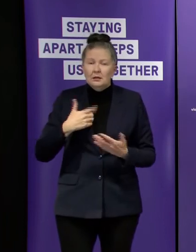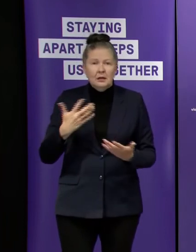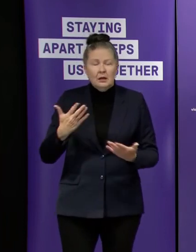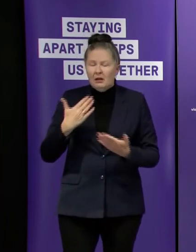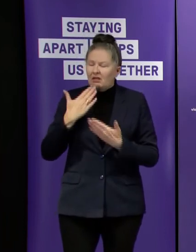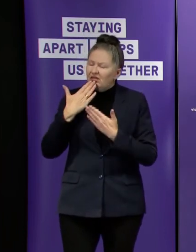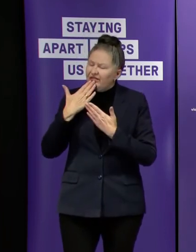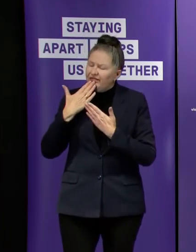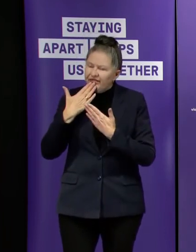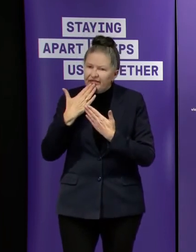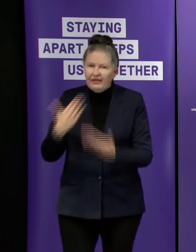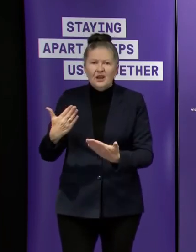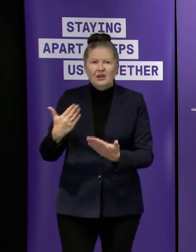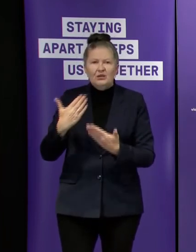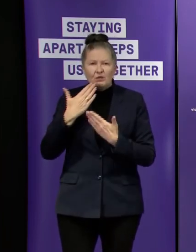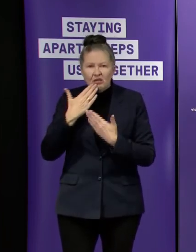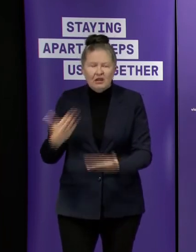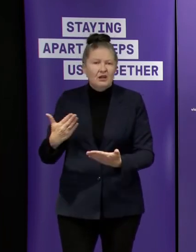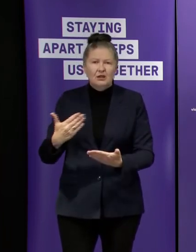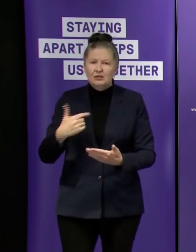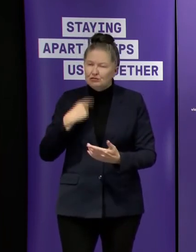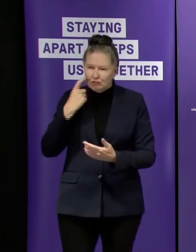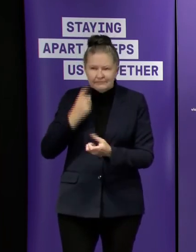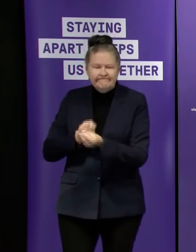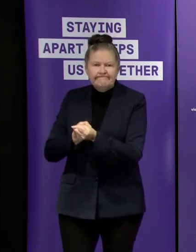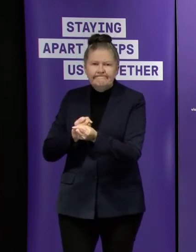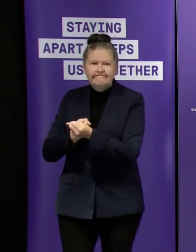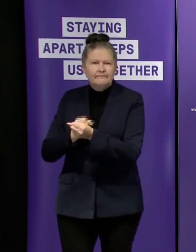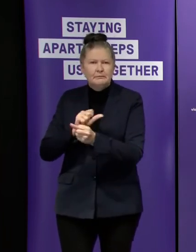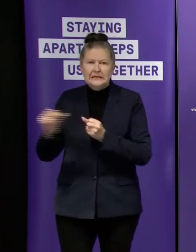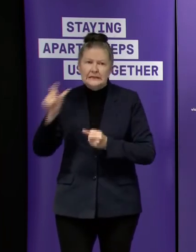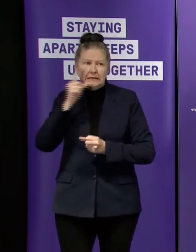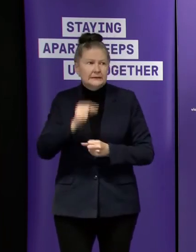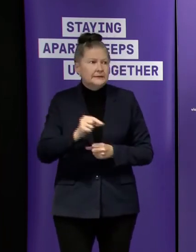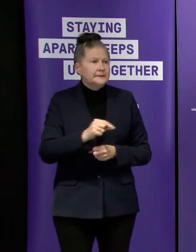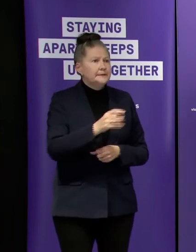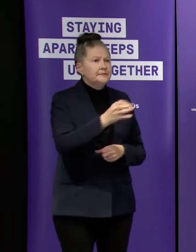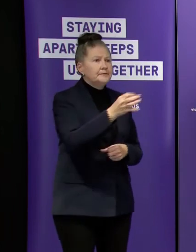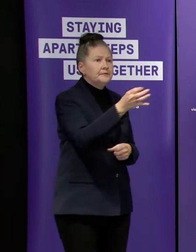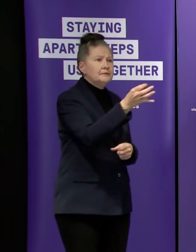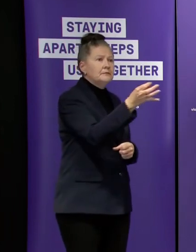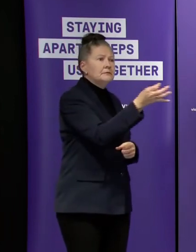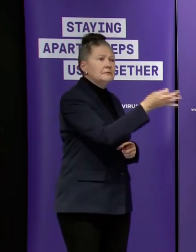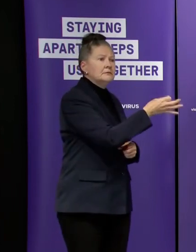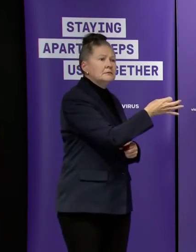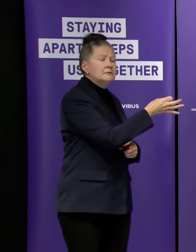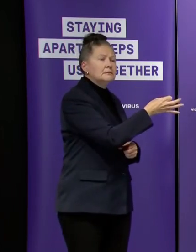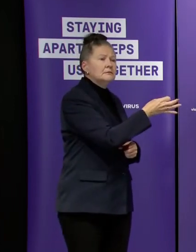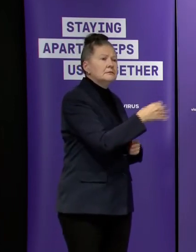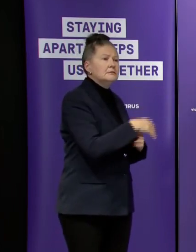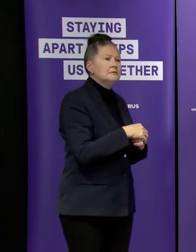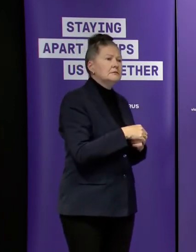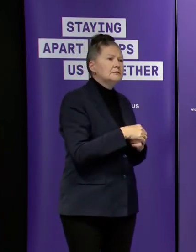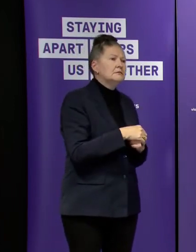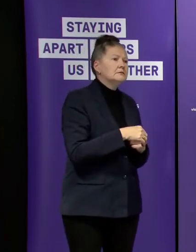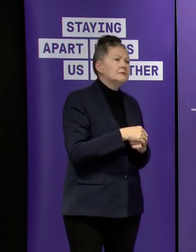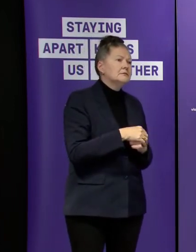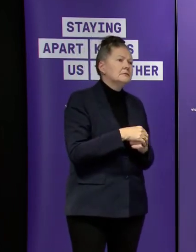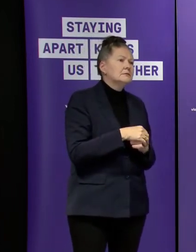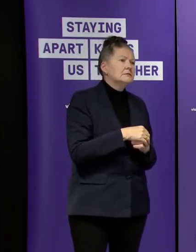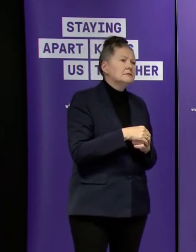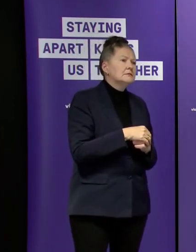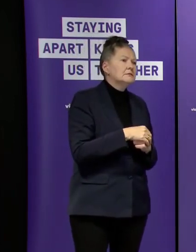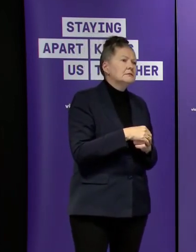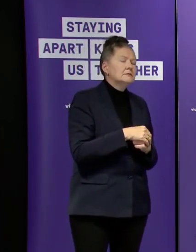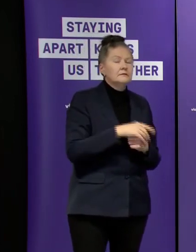why we're working to support them as hard as we possibly possibly can back to frankston premier um do you know anything about that outbreak that cluster spreading